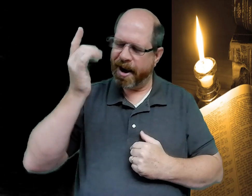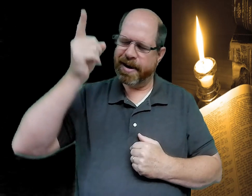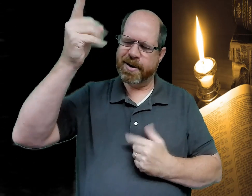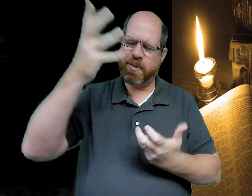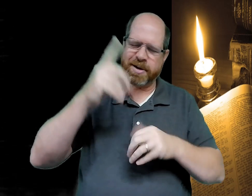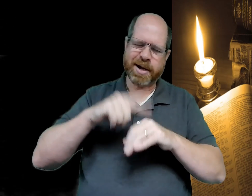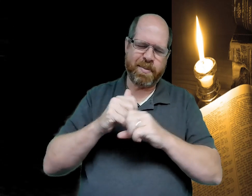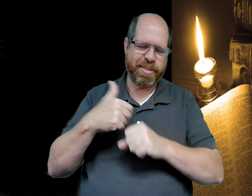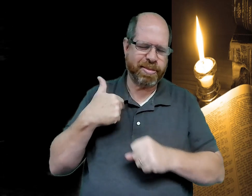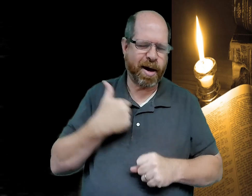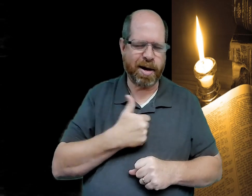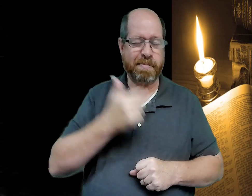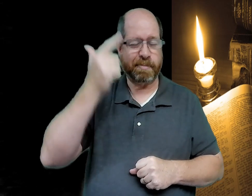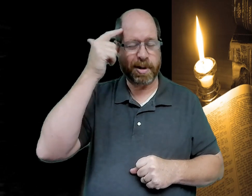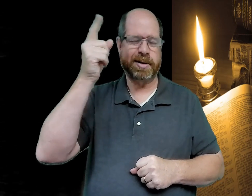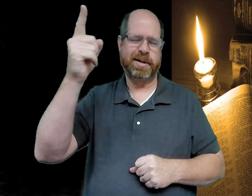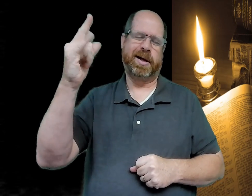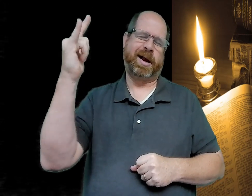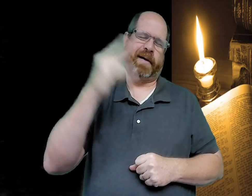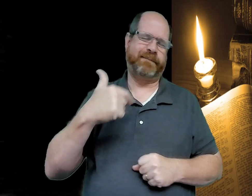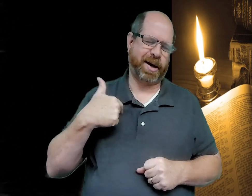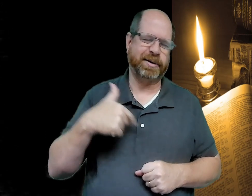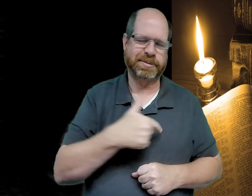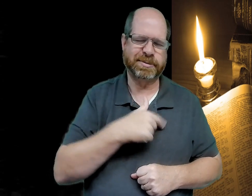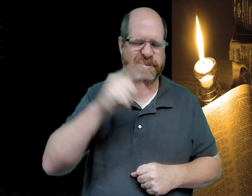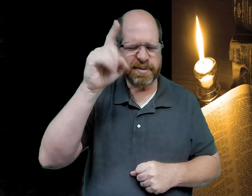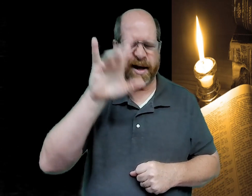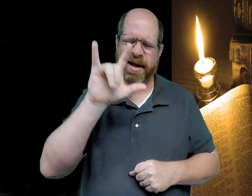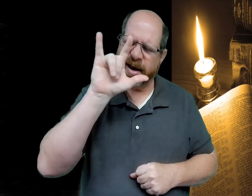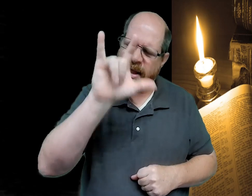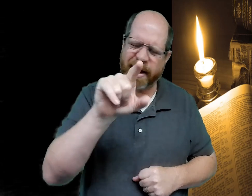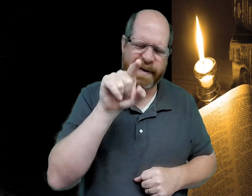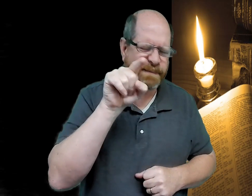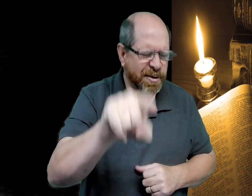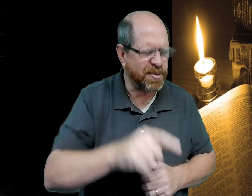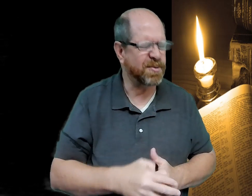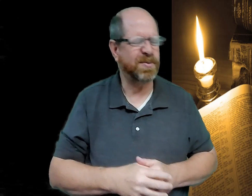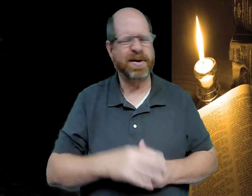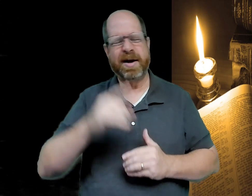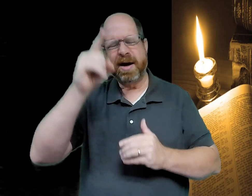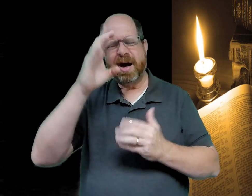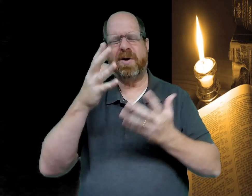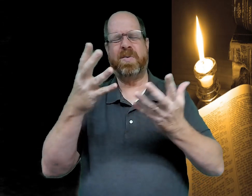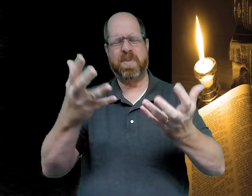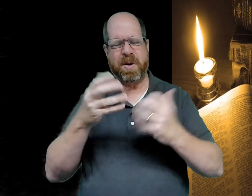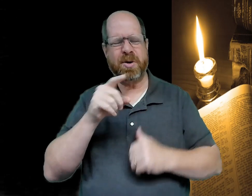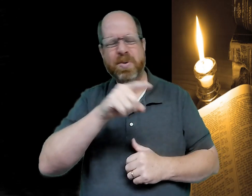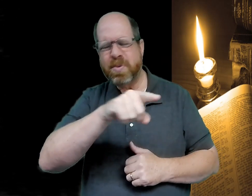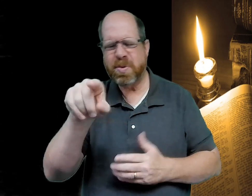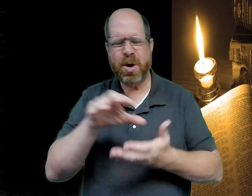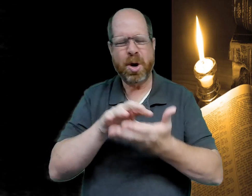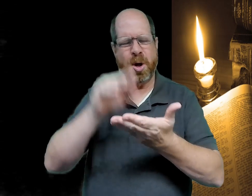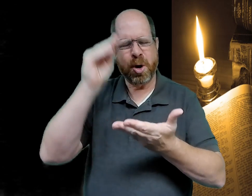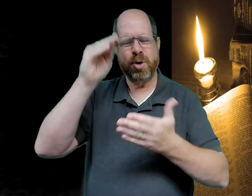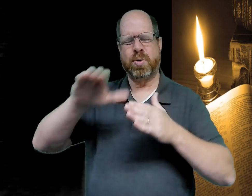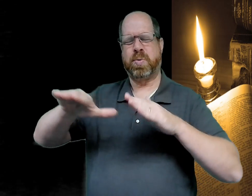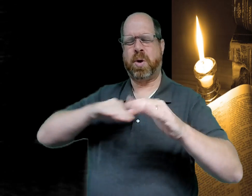i think about how much you love us and how you want to have time with us god i want